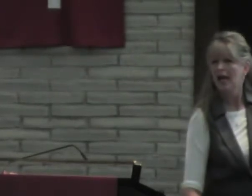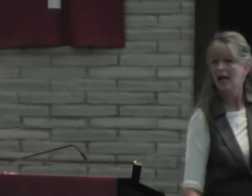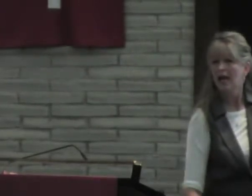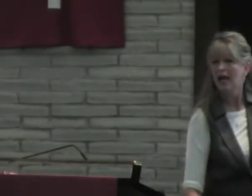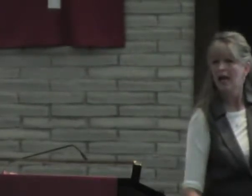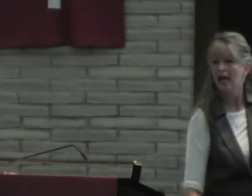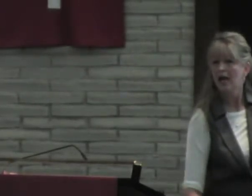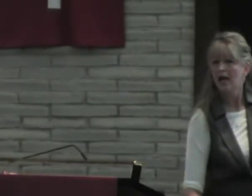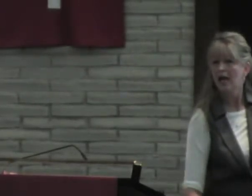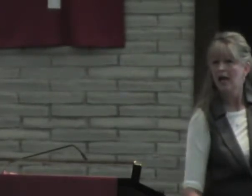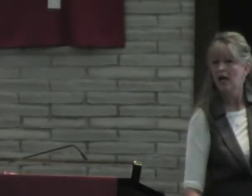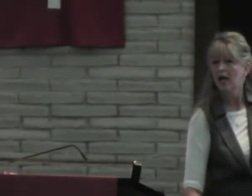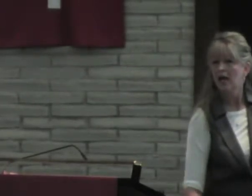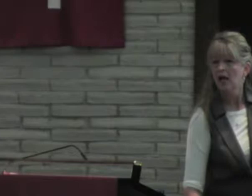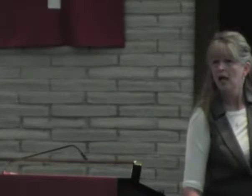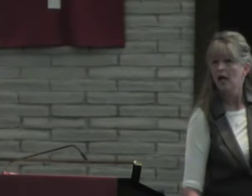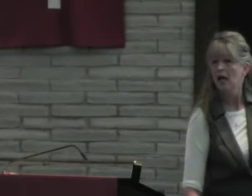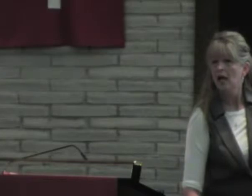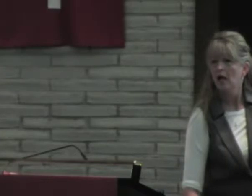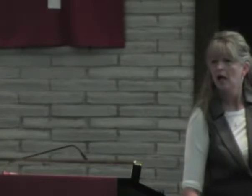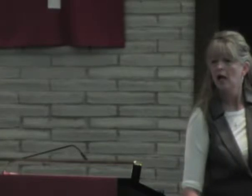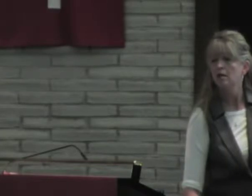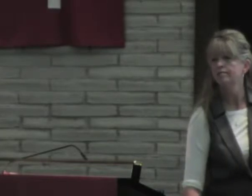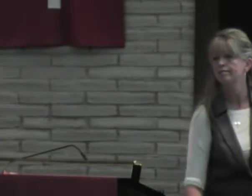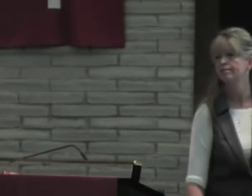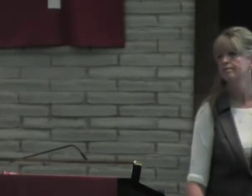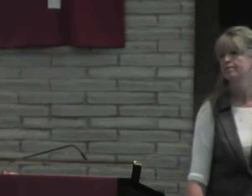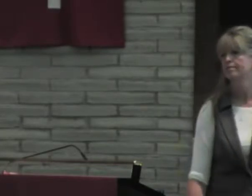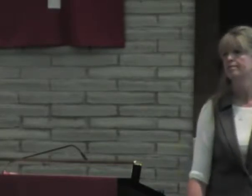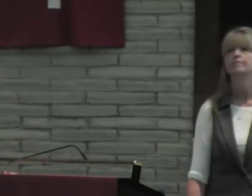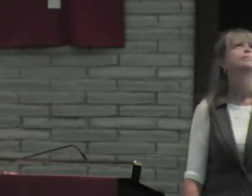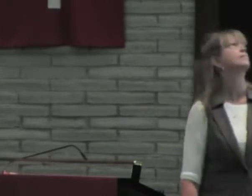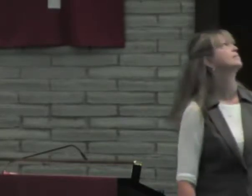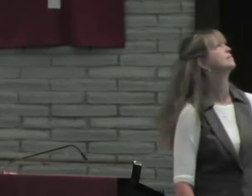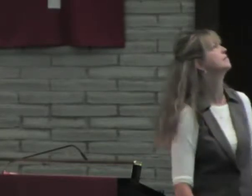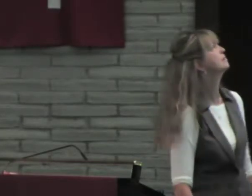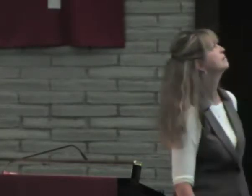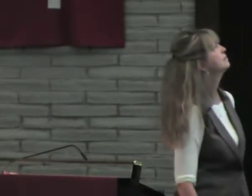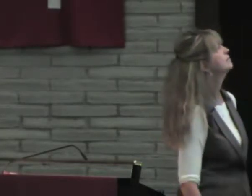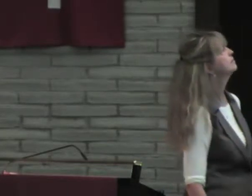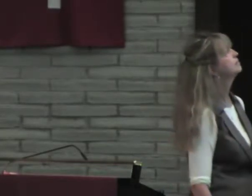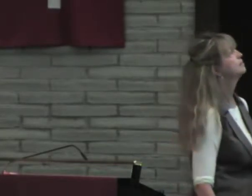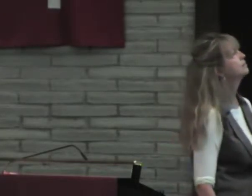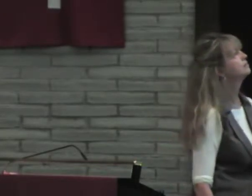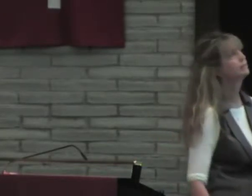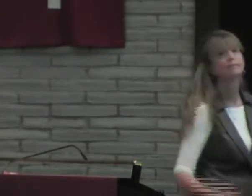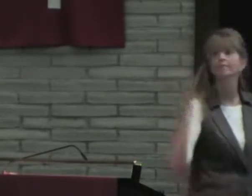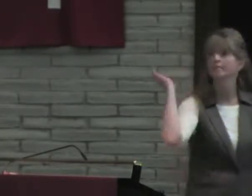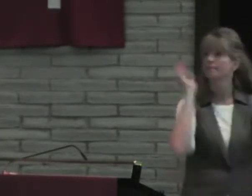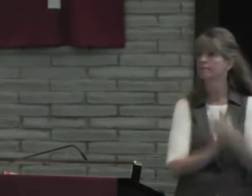I entered the sanctuary of God, then I understood their final destiny.